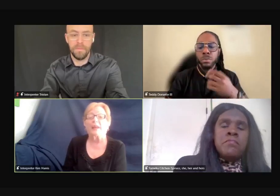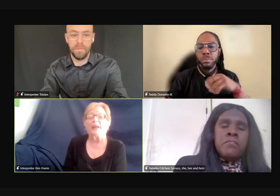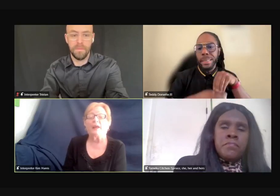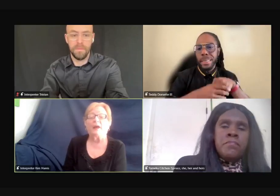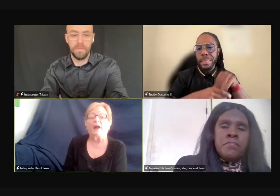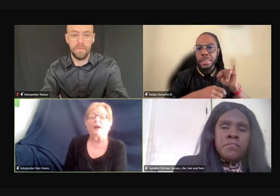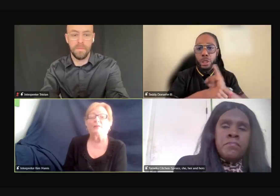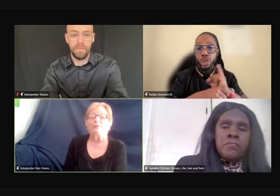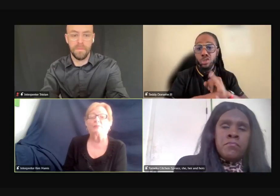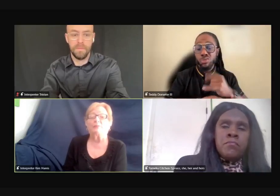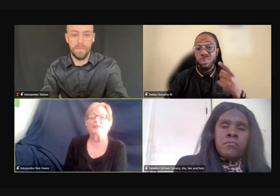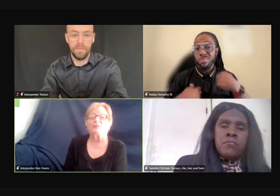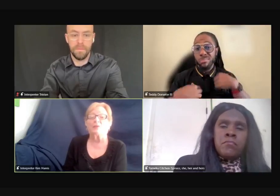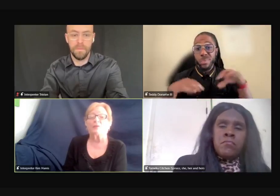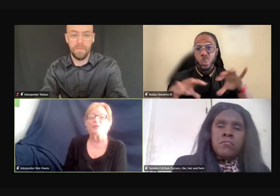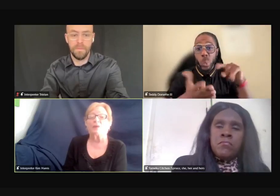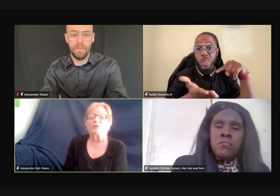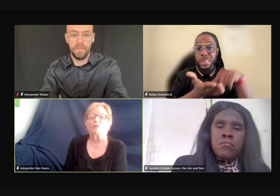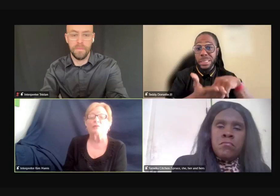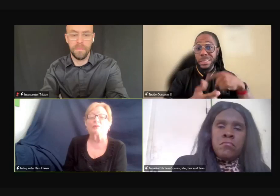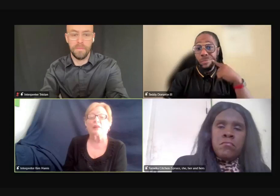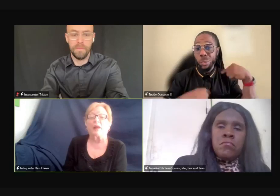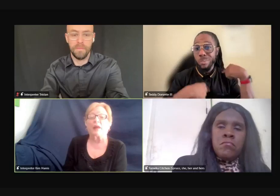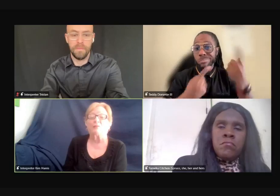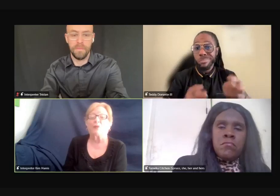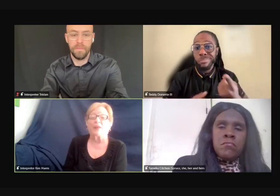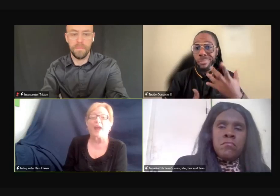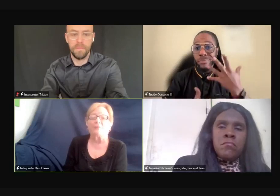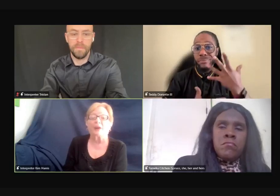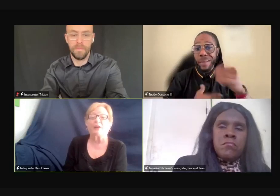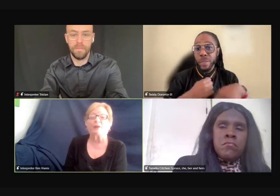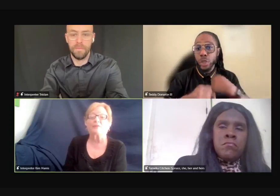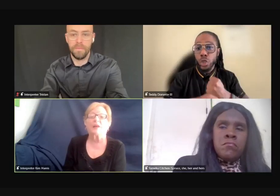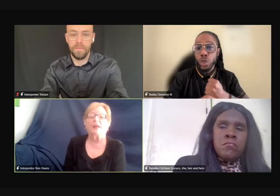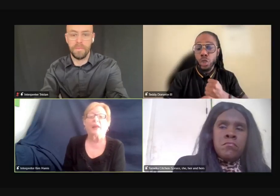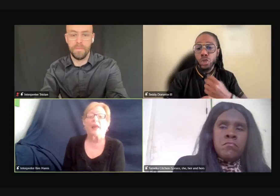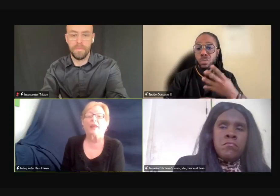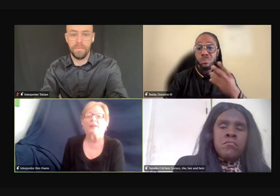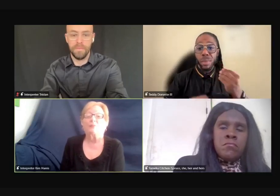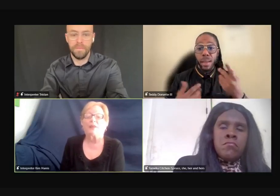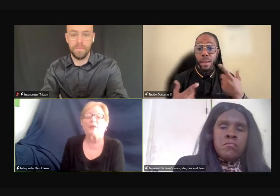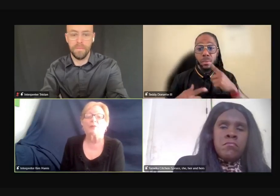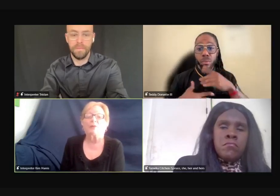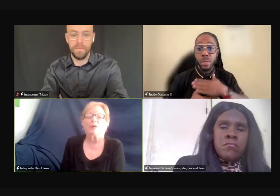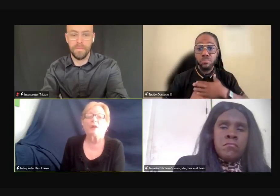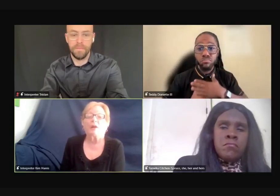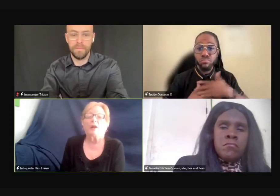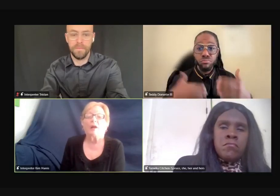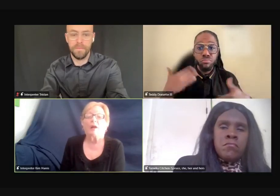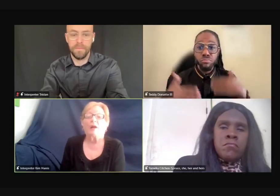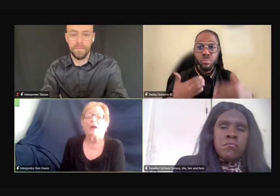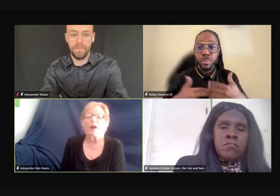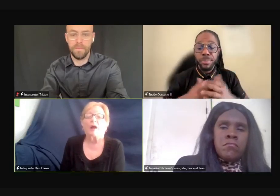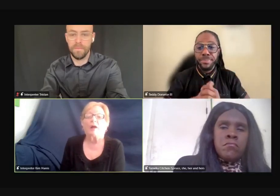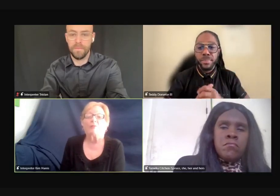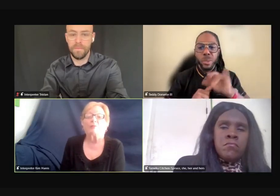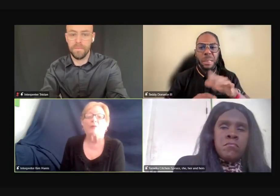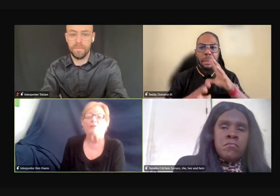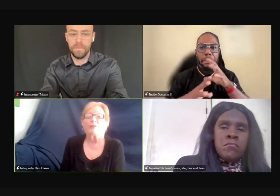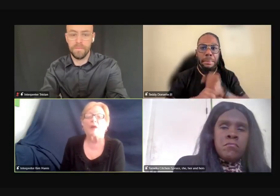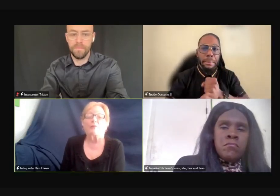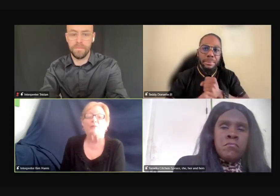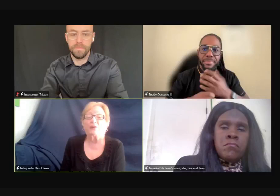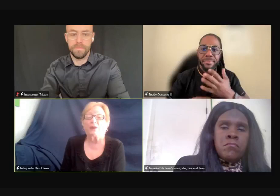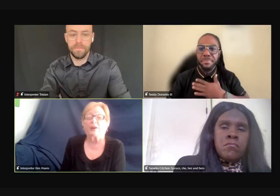with many, uh, places, but, you know, where they had barriers. And, but they were, uh,